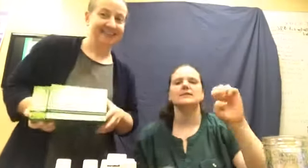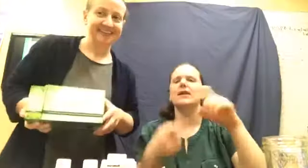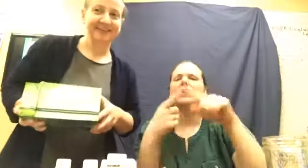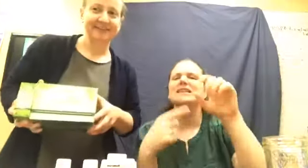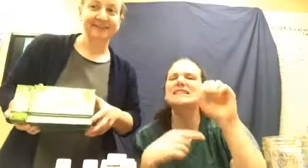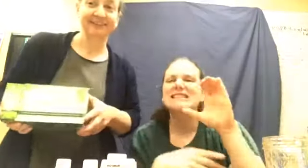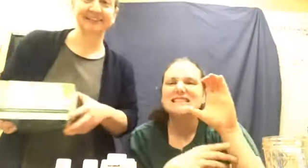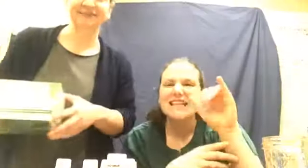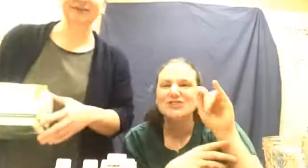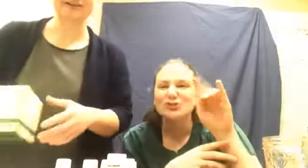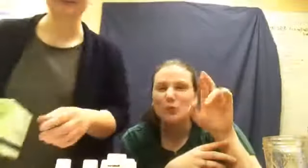$64.